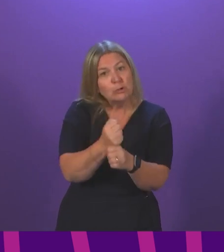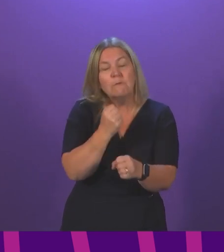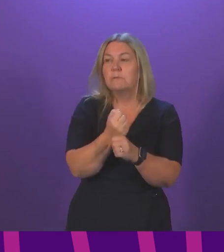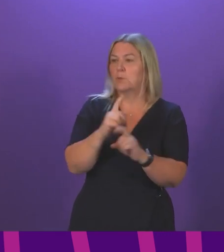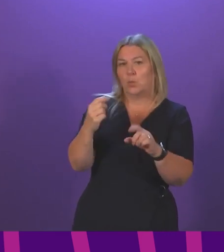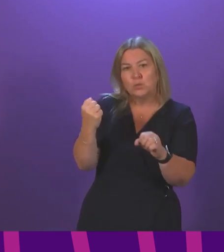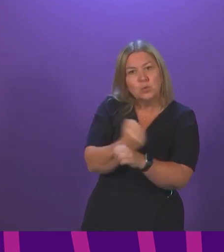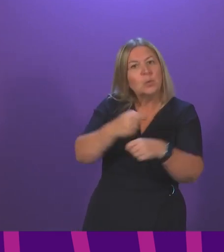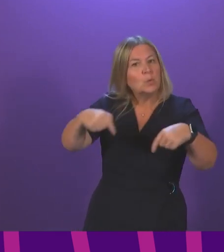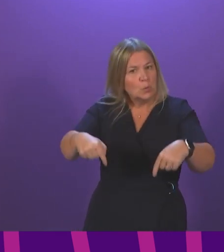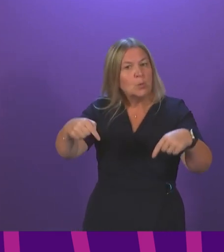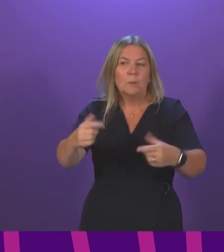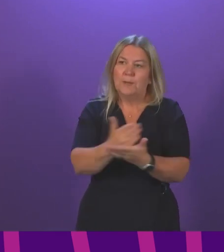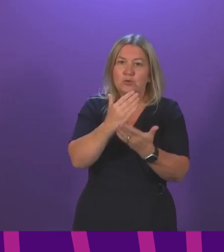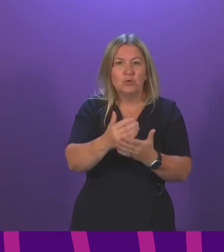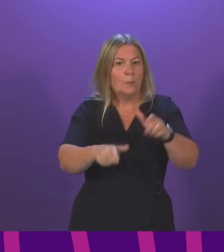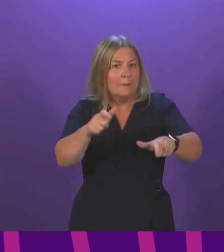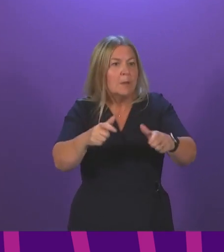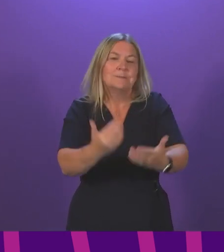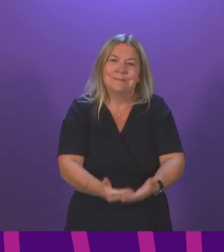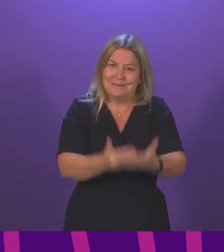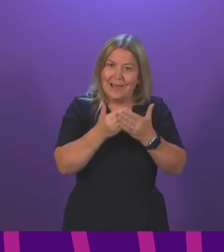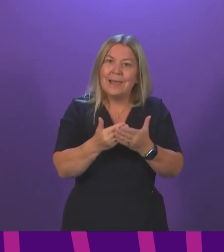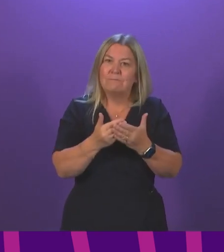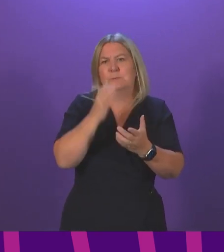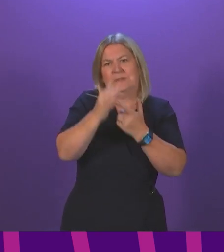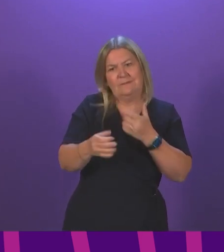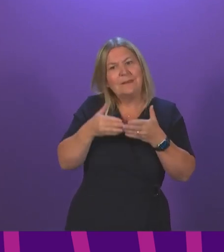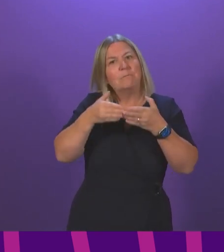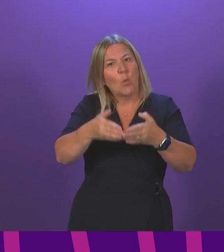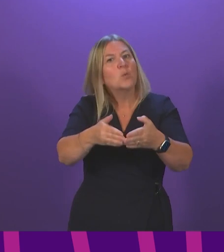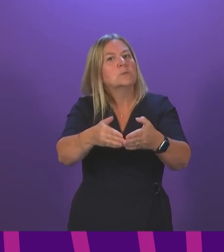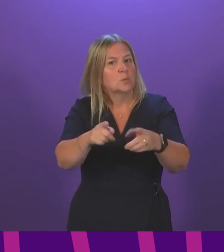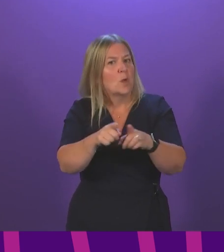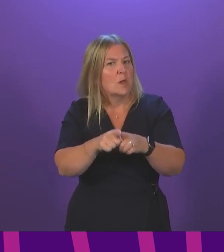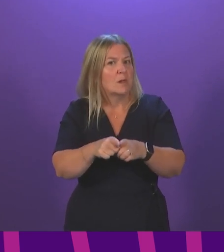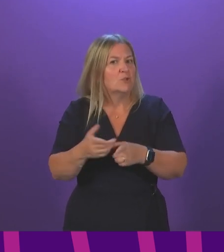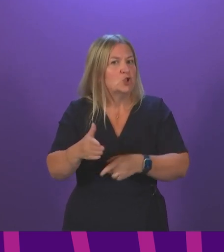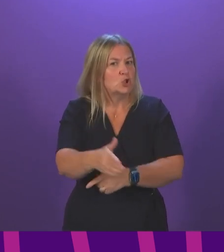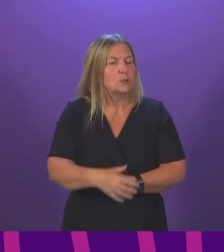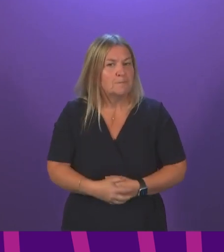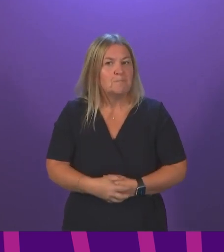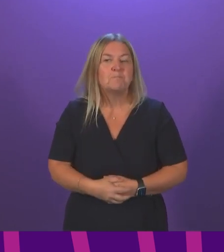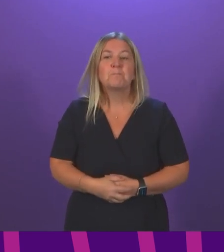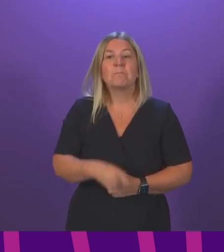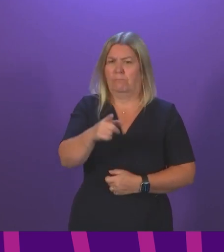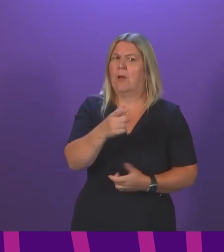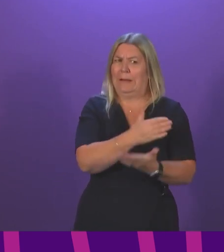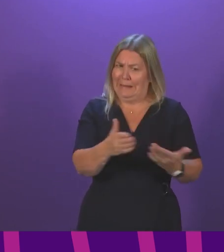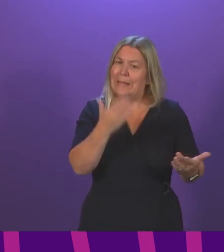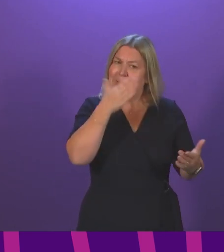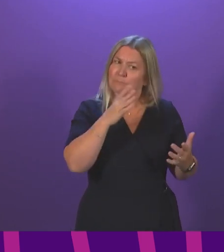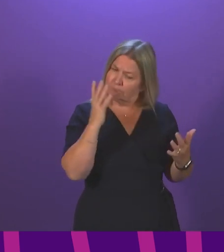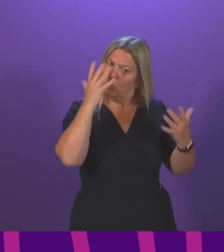to keep fishermen as safe as possible. Our fishing protection vessels have a key part to play there, but he clearly has some very real